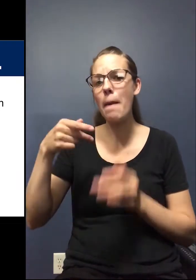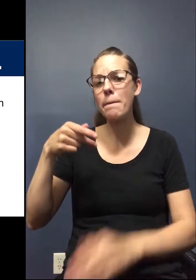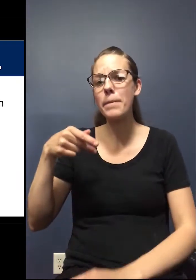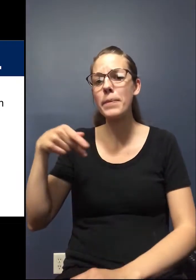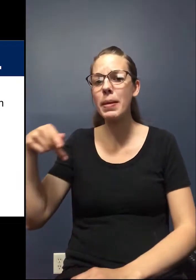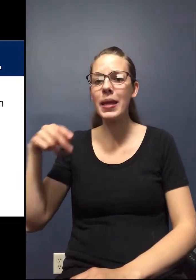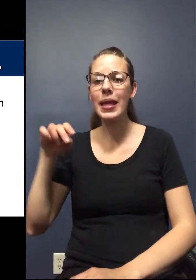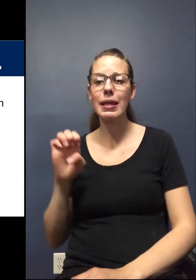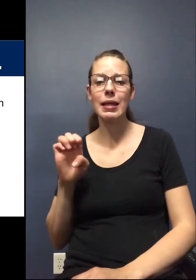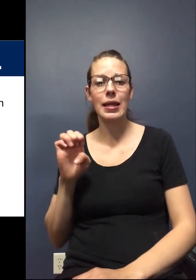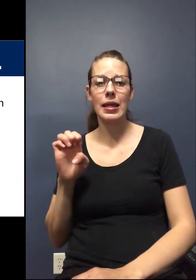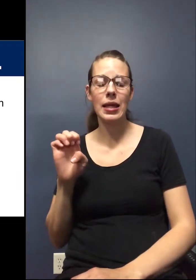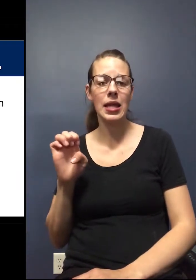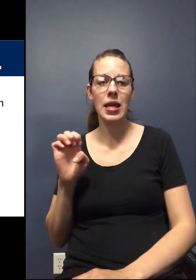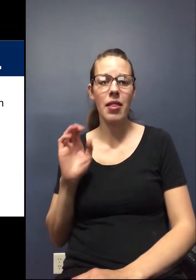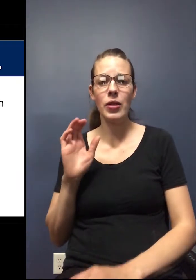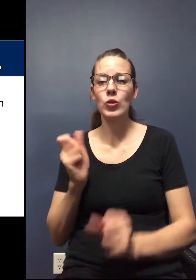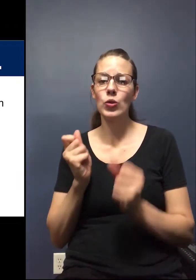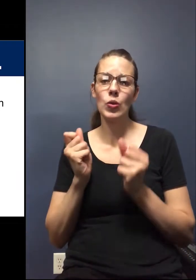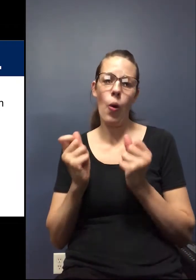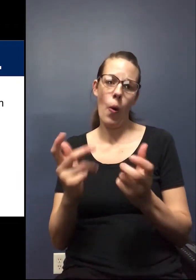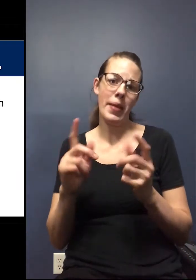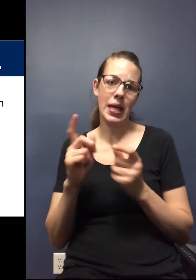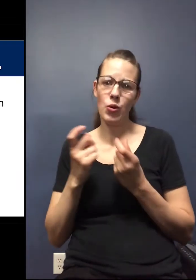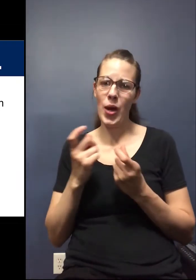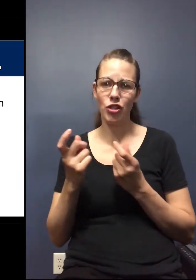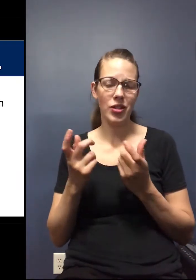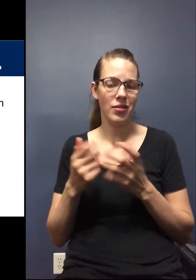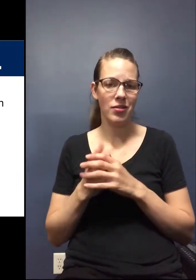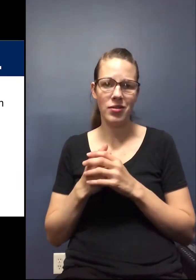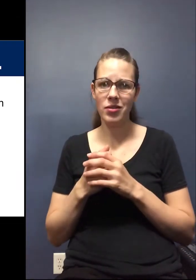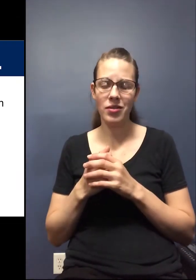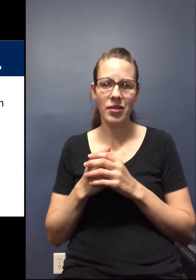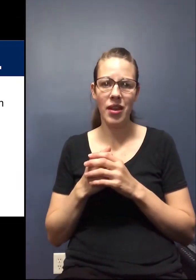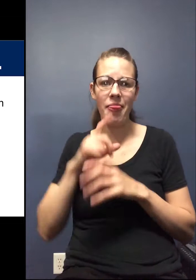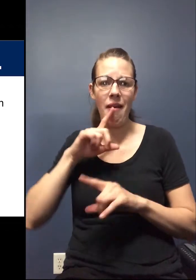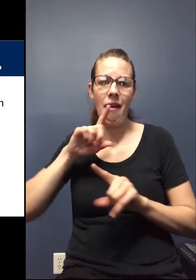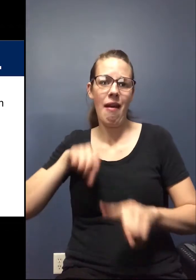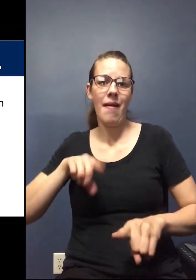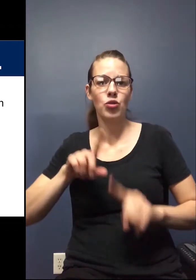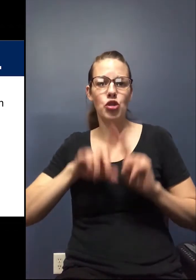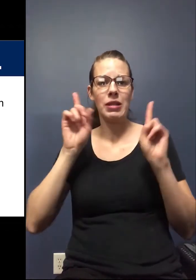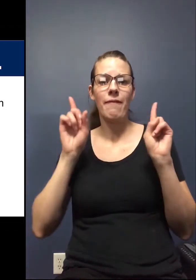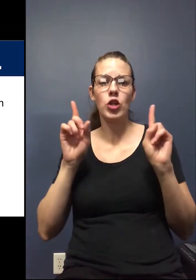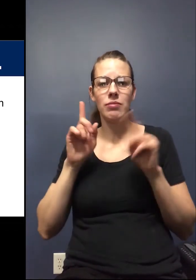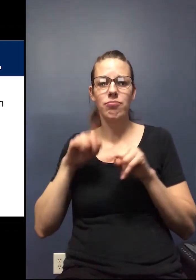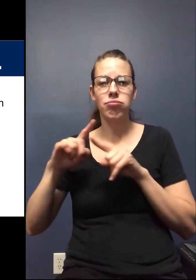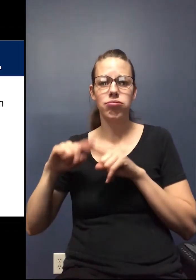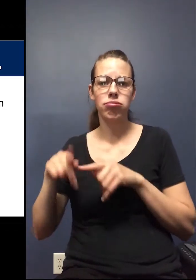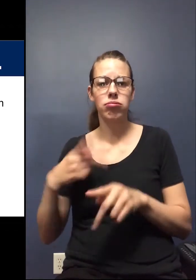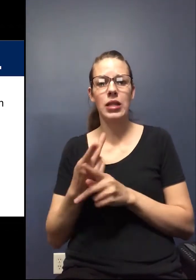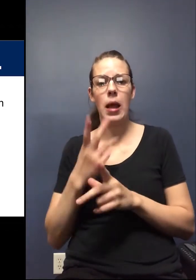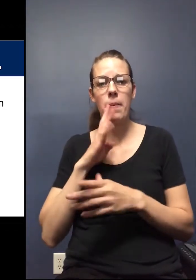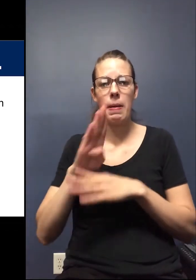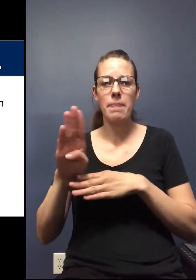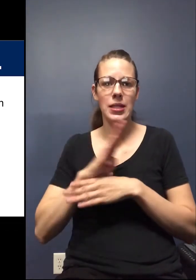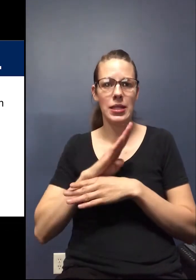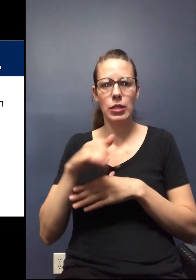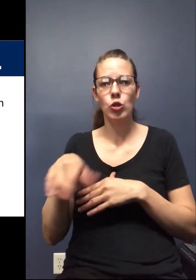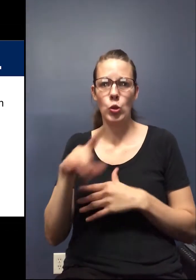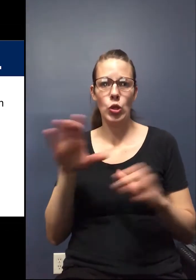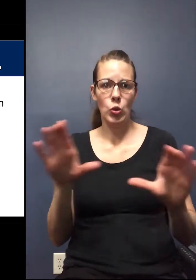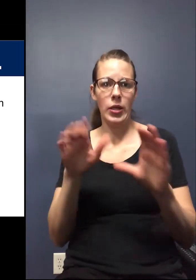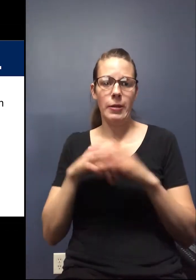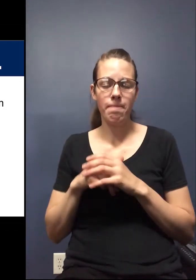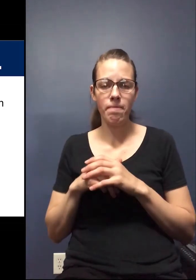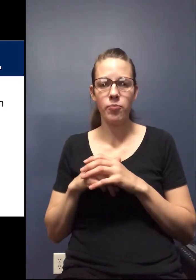PPE? There's just so many questions that the answers are different depending on the type of business that you